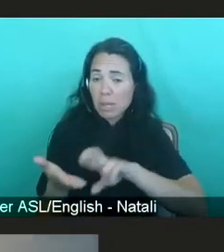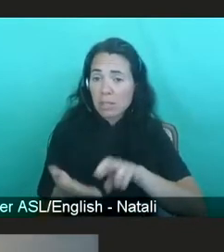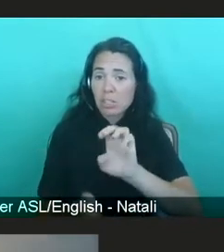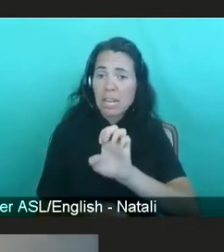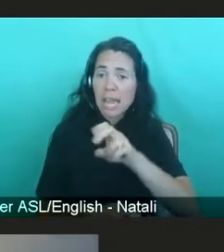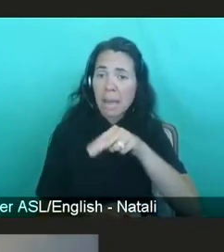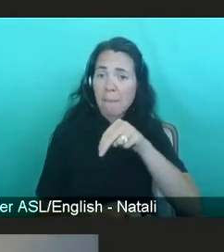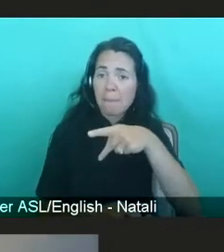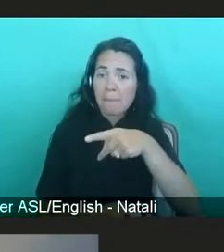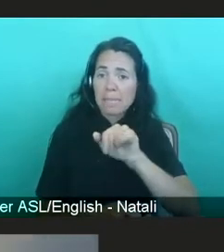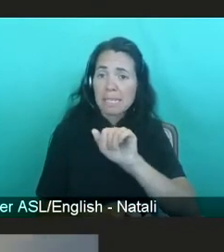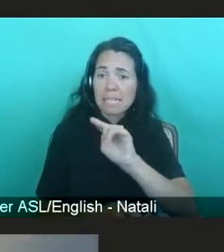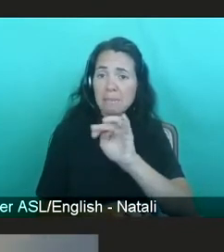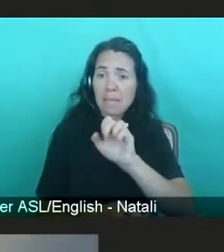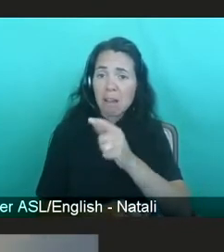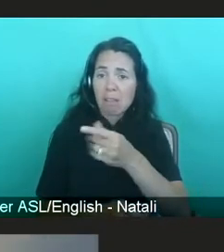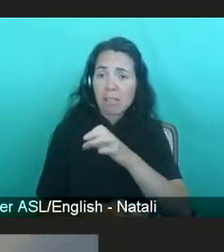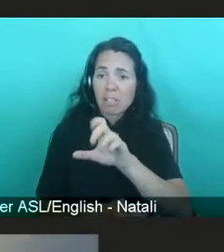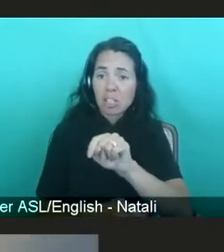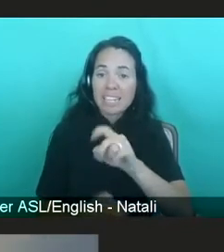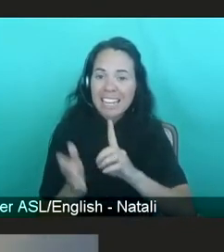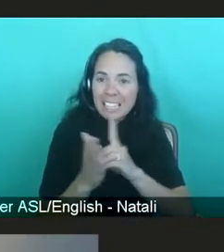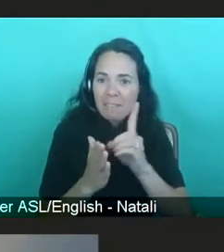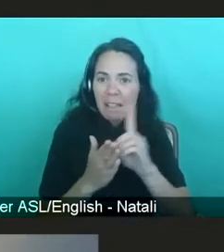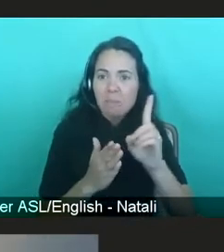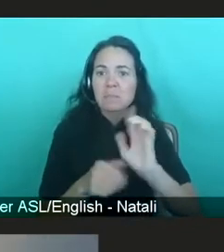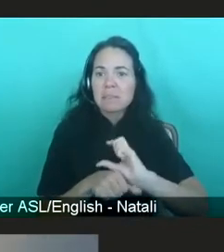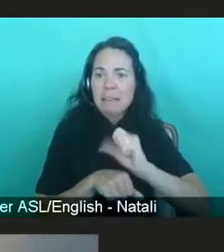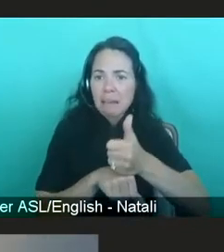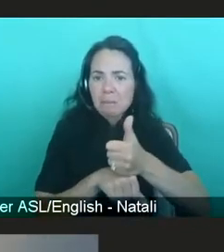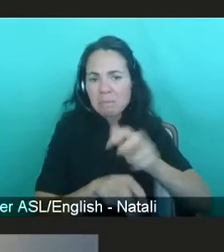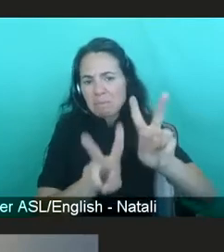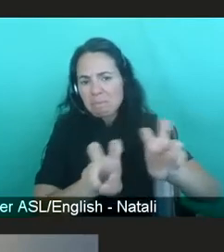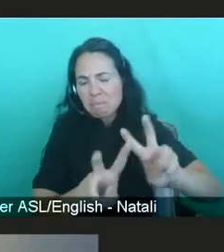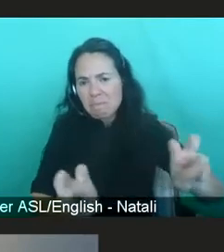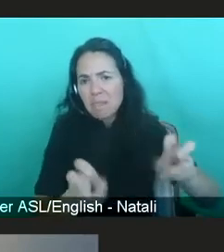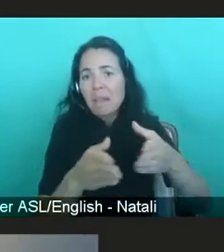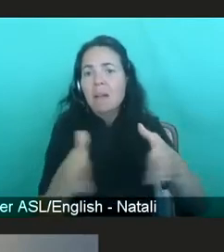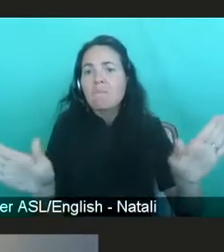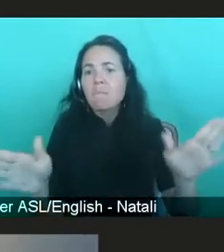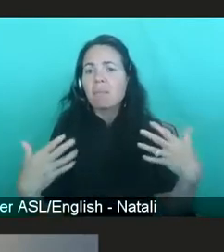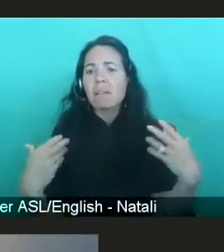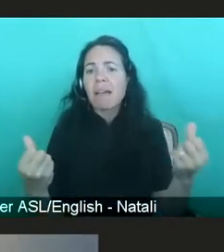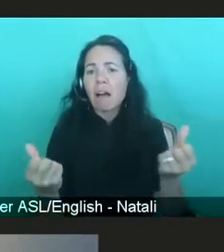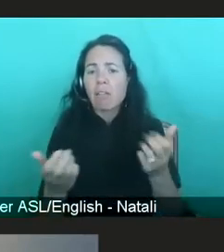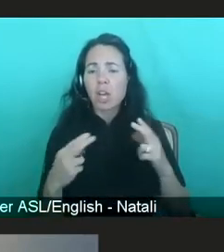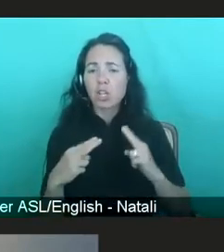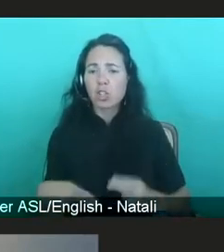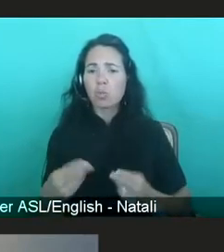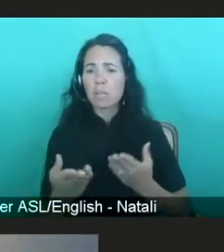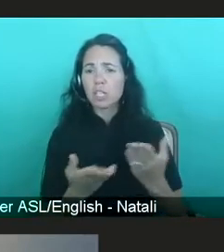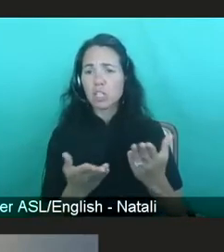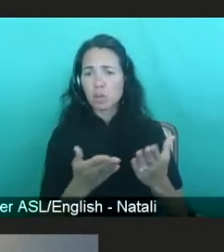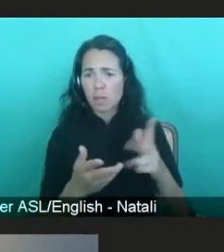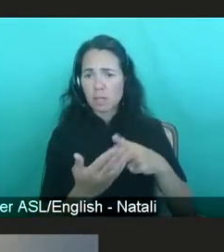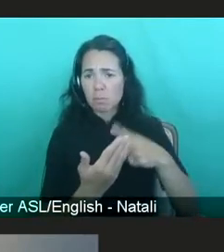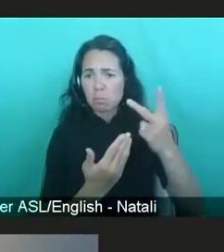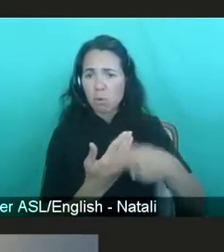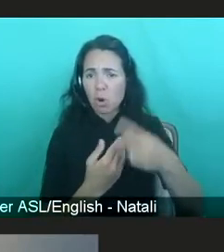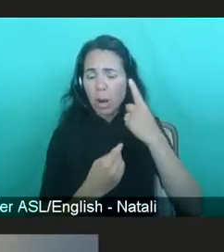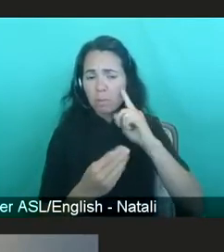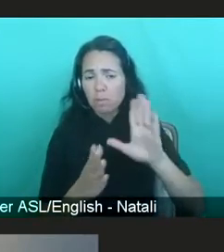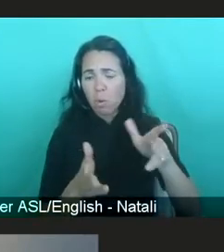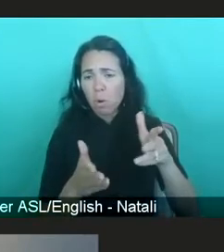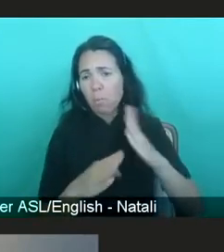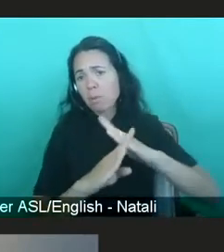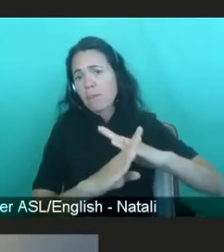developing, implementing, and valuing public health and human service programs in the area of prevention and treatment of HIV